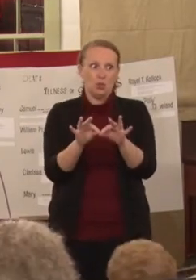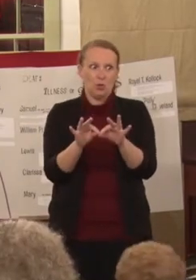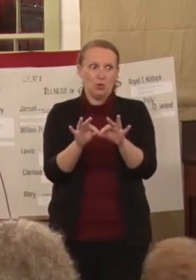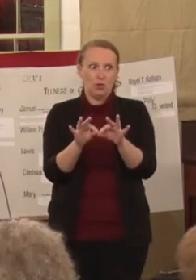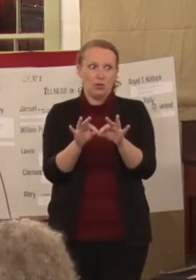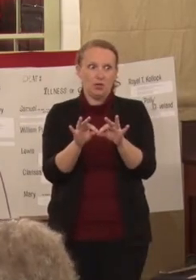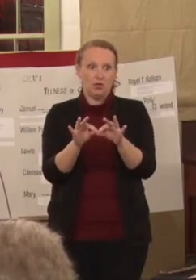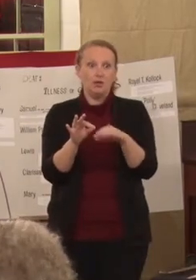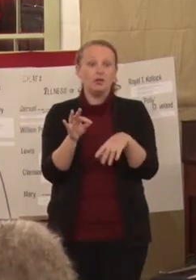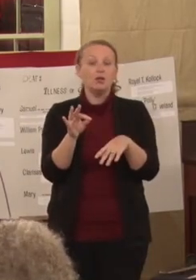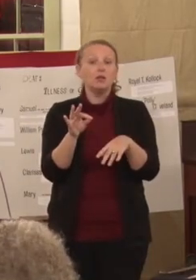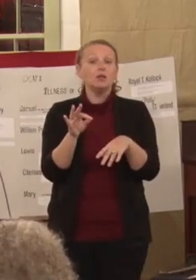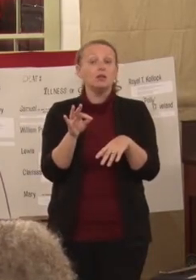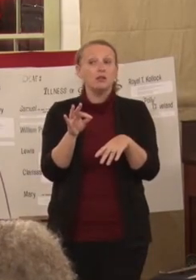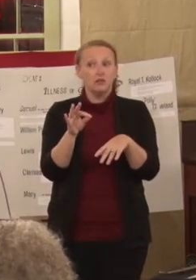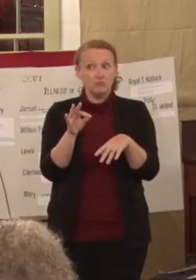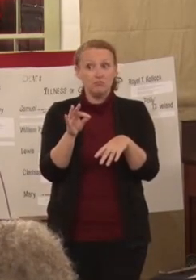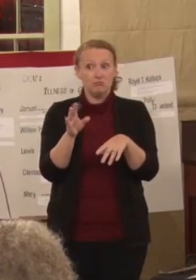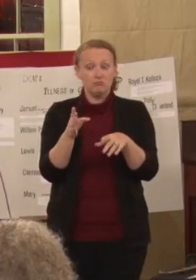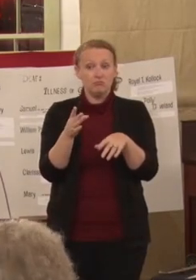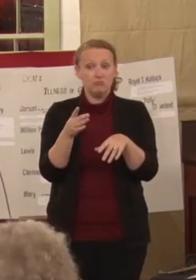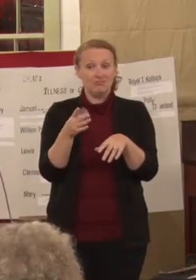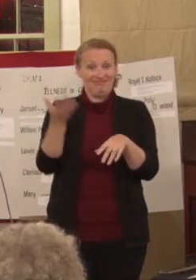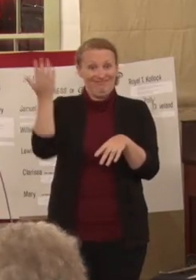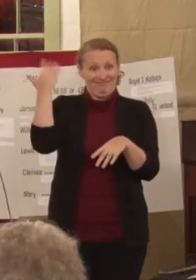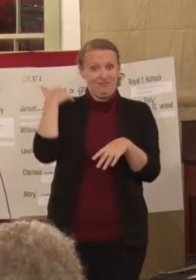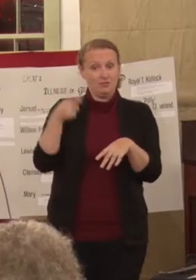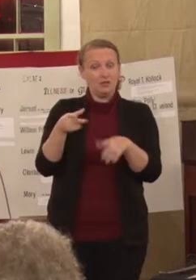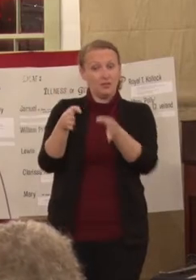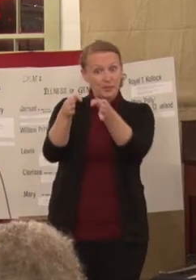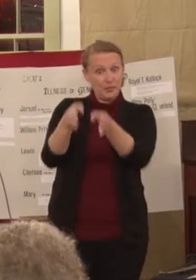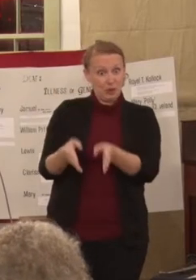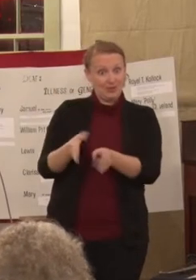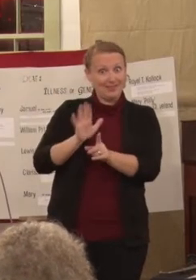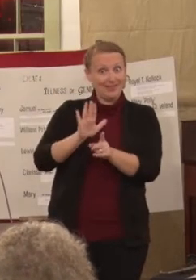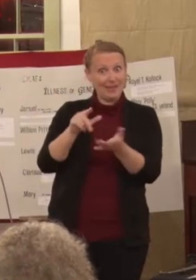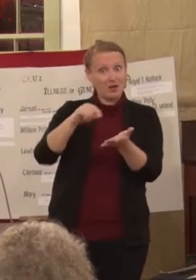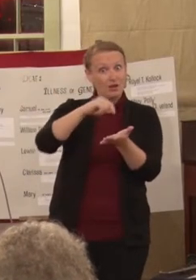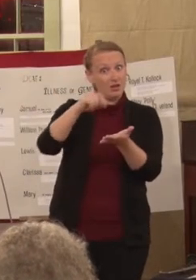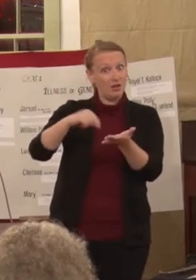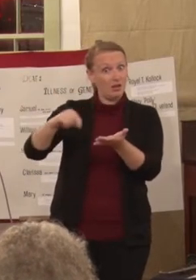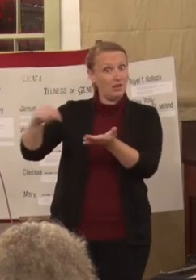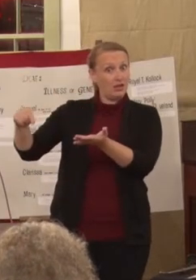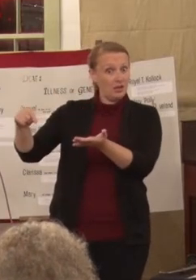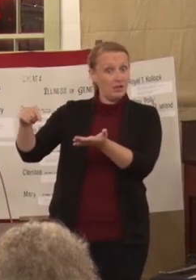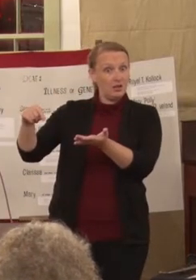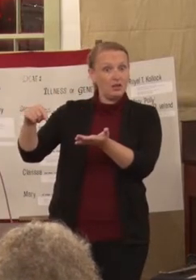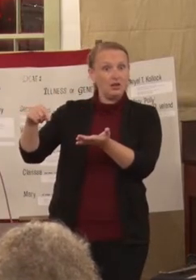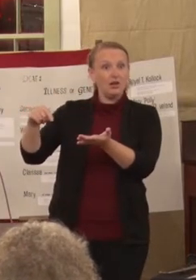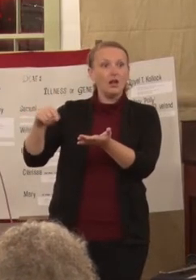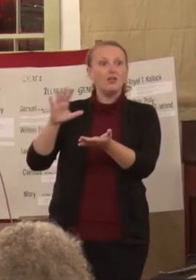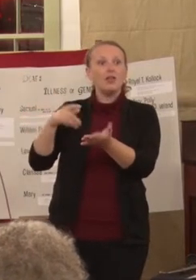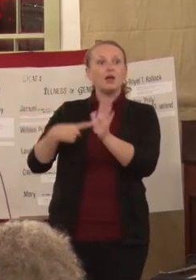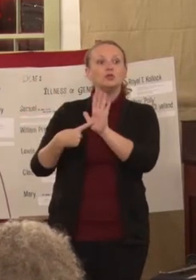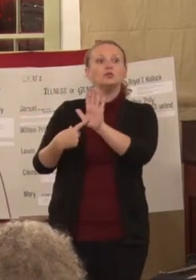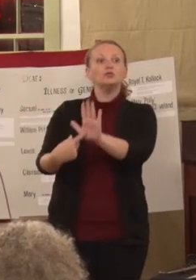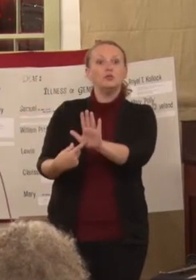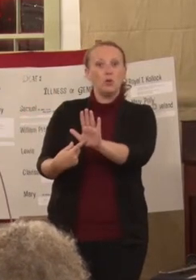a person's writing or their penmanship showed that they were with